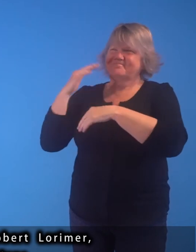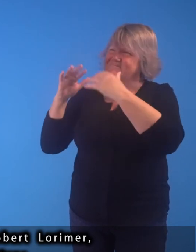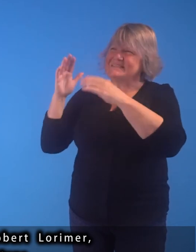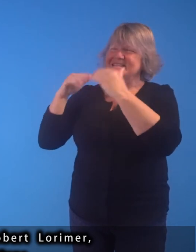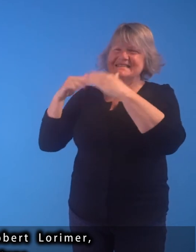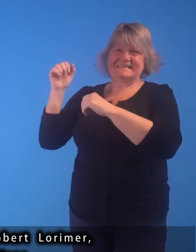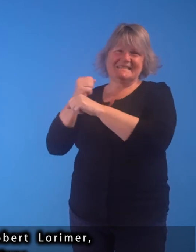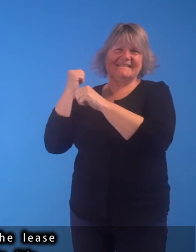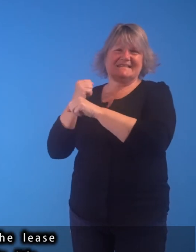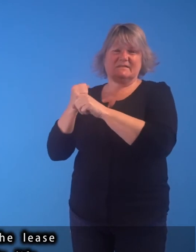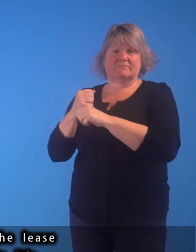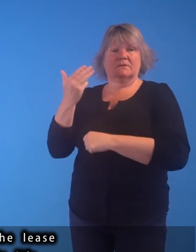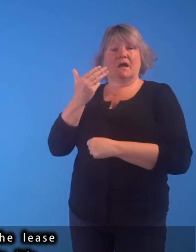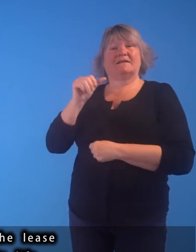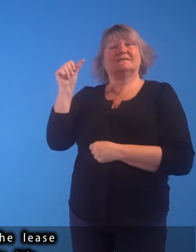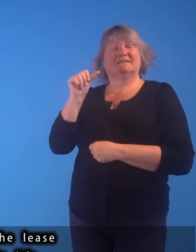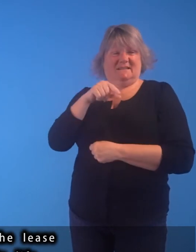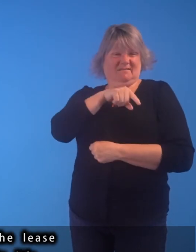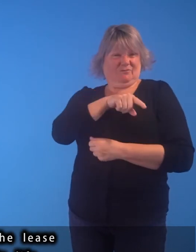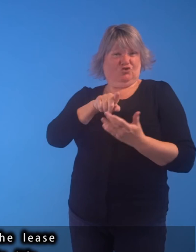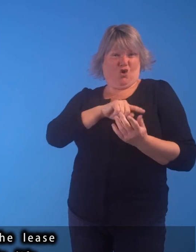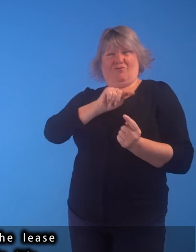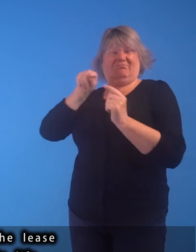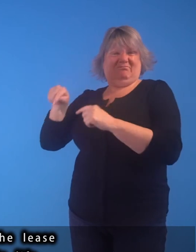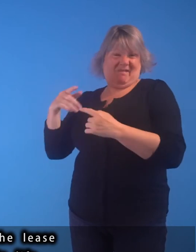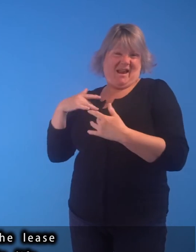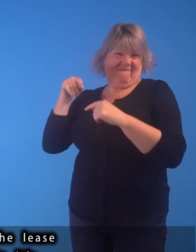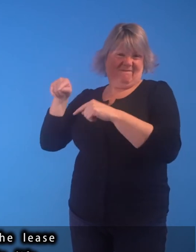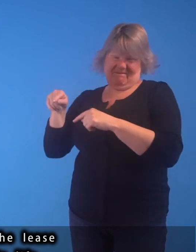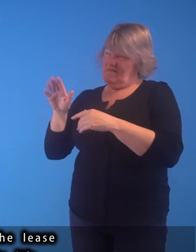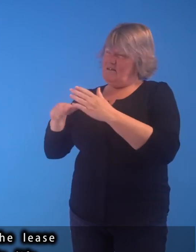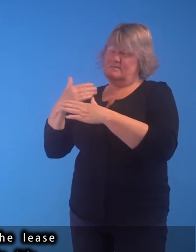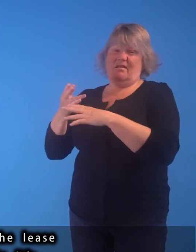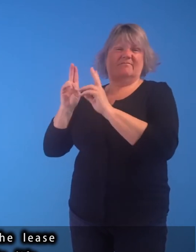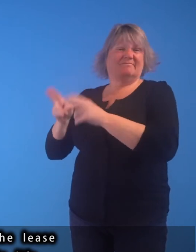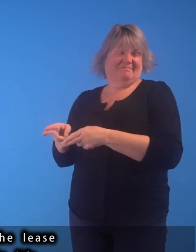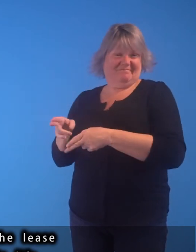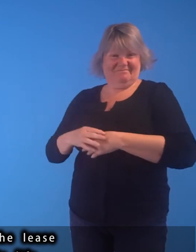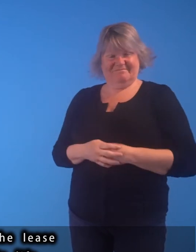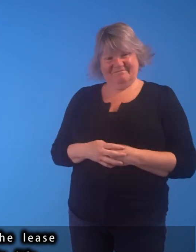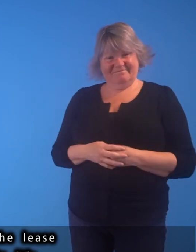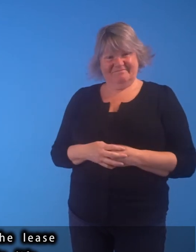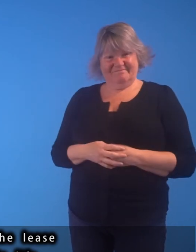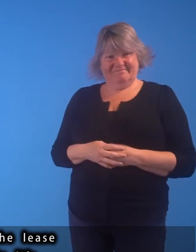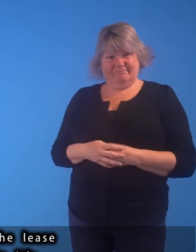and in 1916 John Henry took over the lease and lived there for the rest of his life.